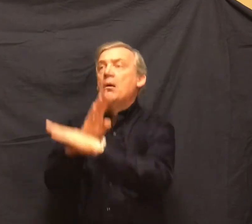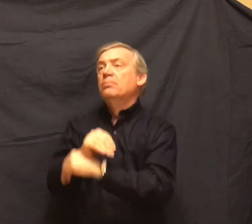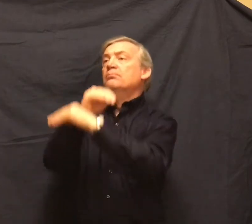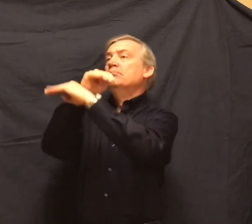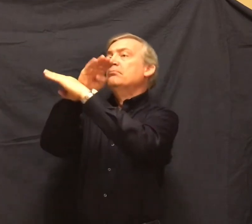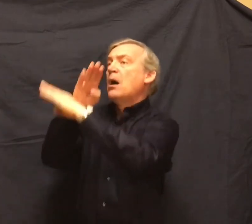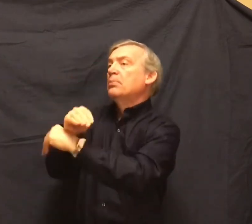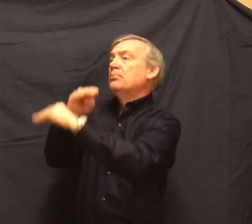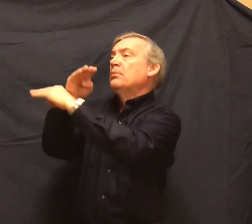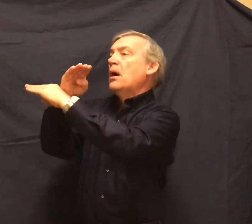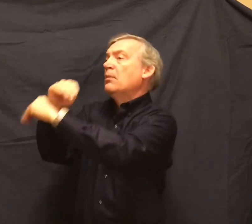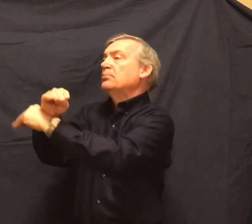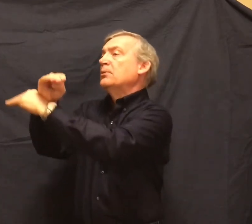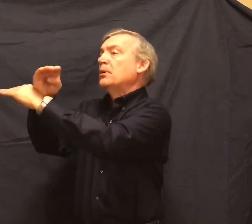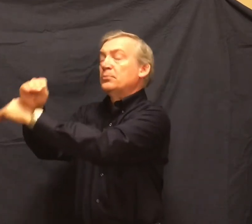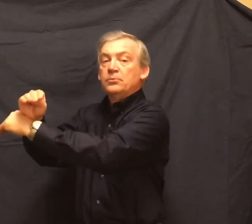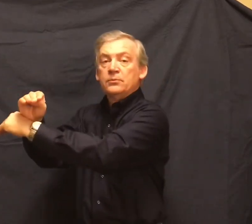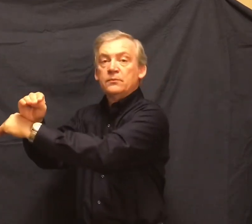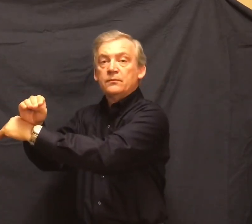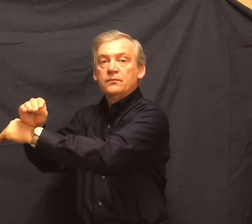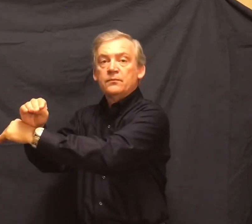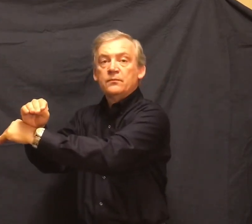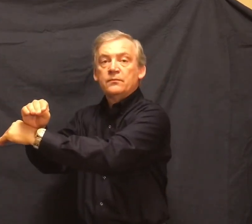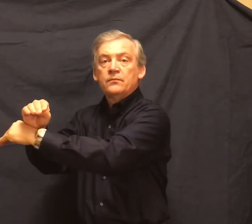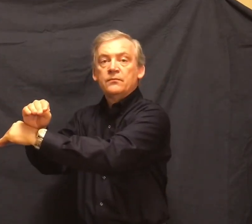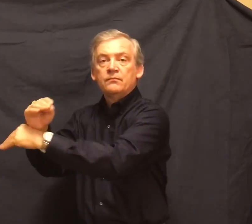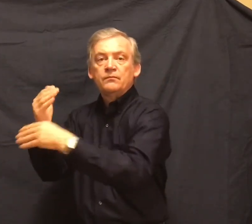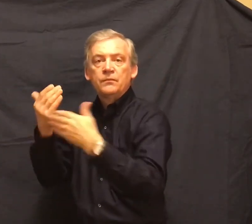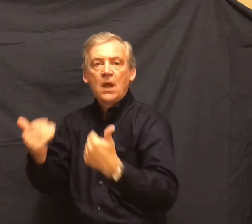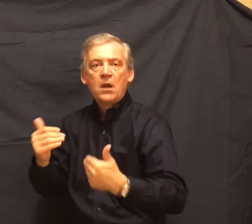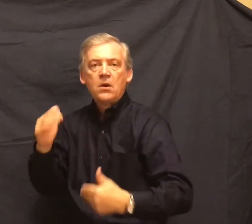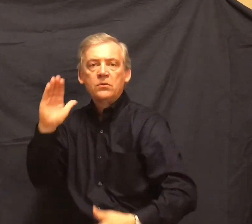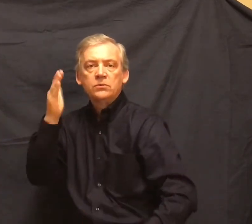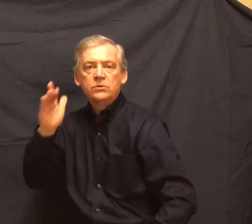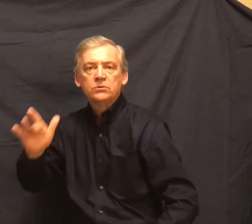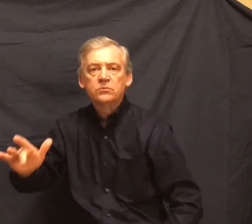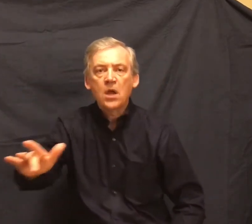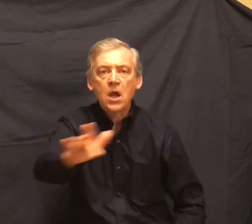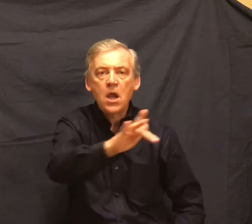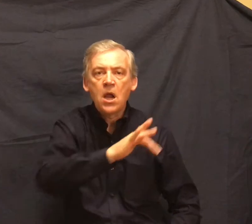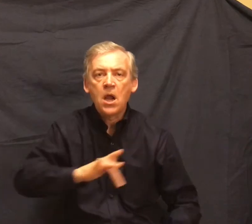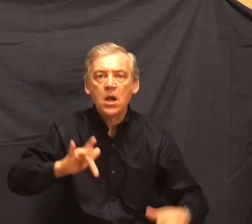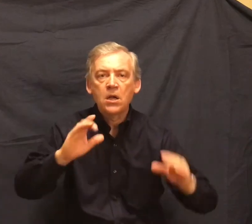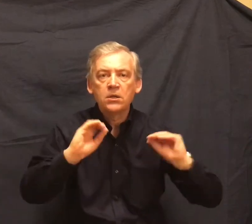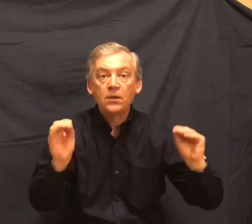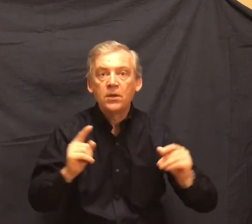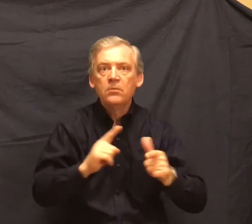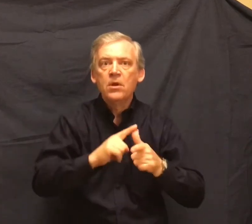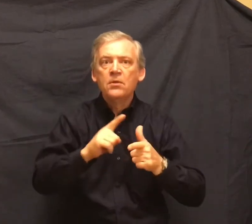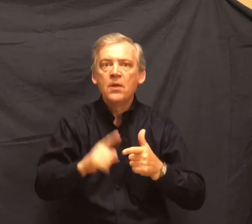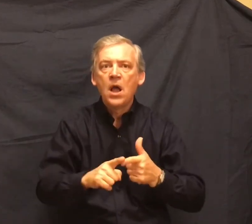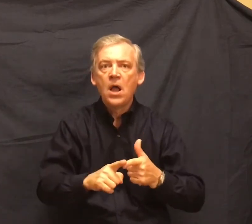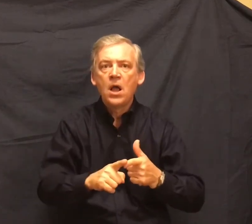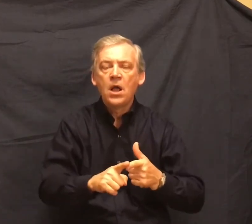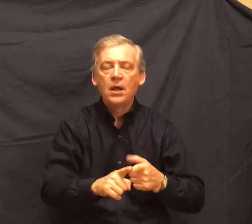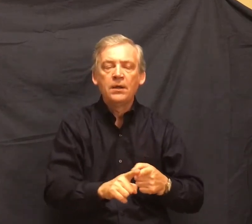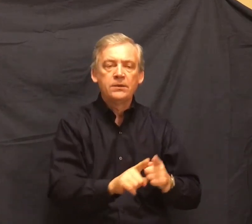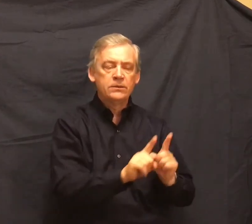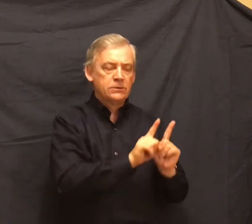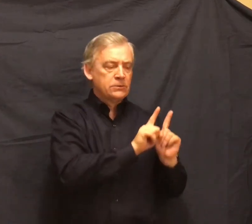For a moment the place was lifeless. And then two men emerged from the path and came into the opening by the